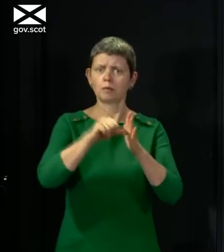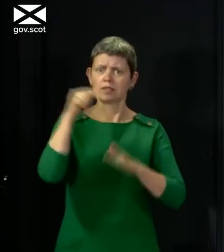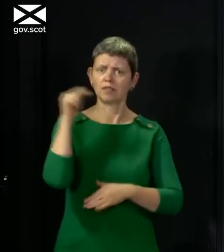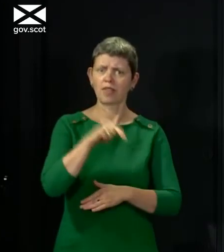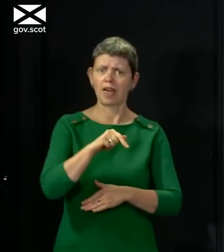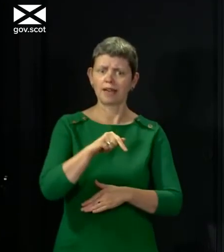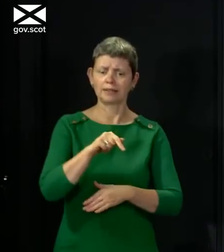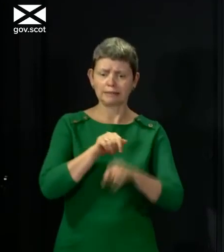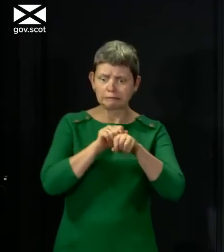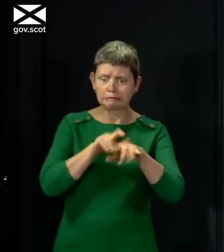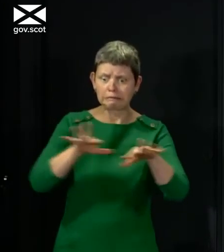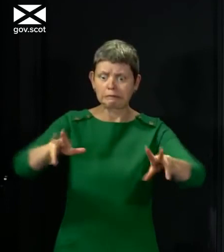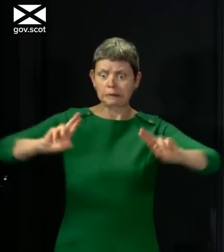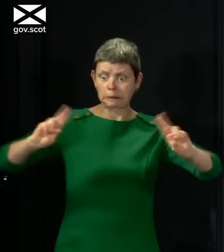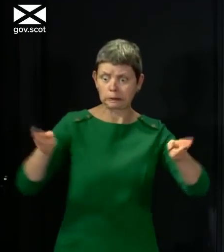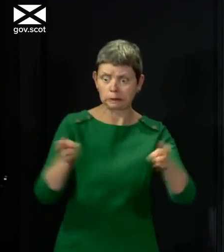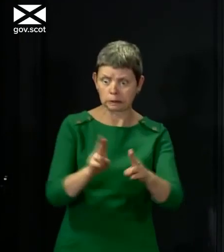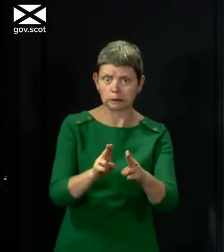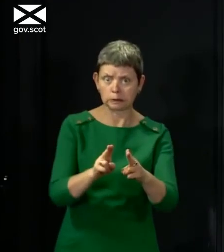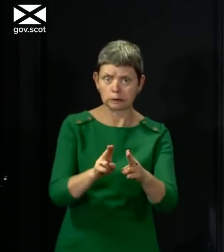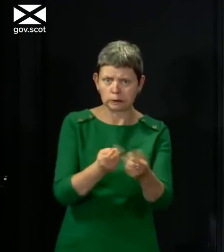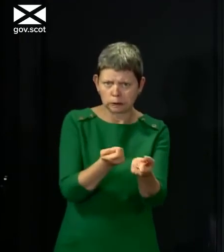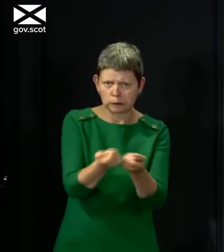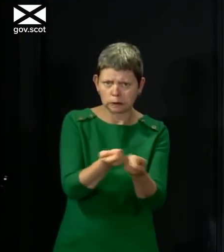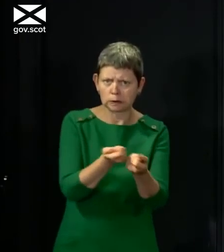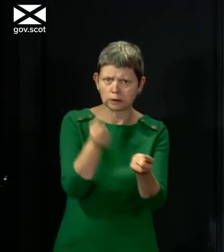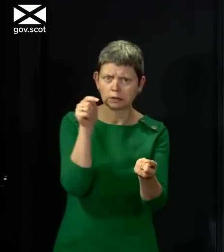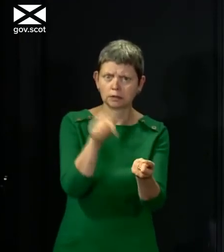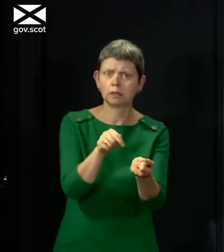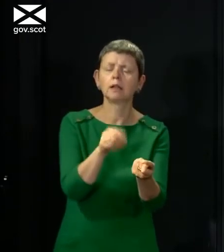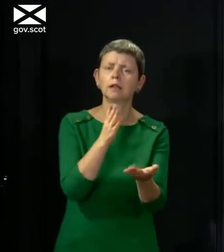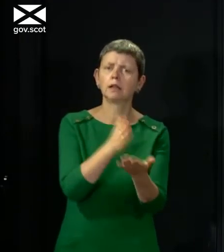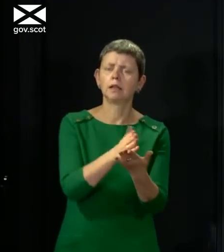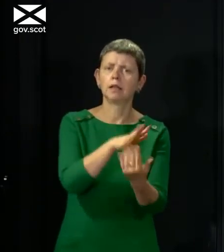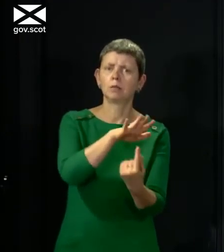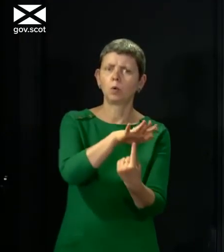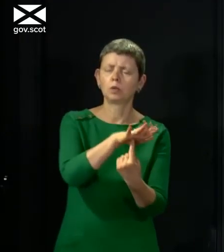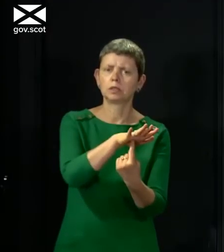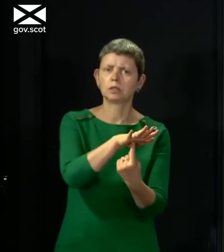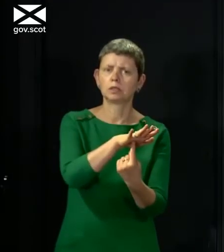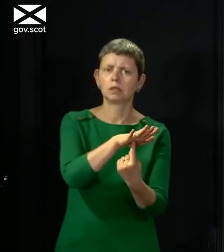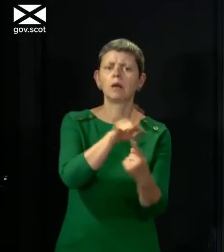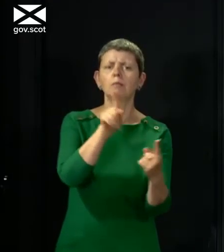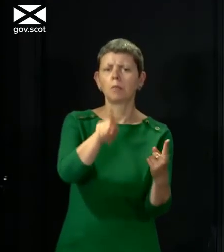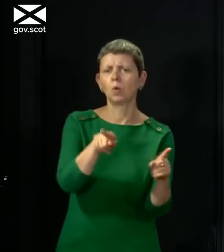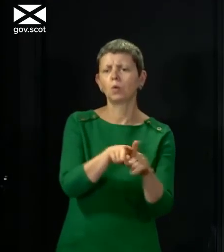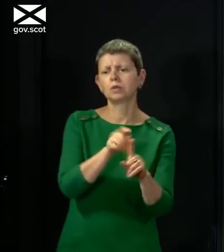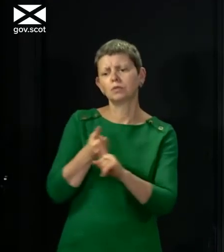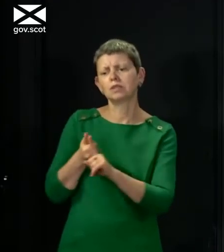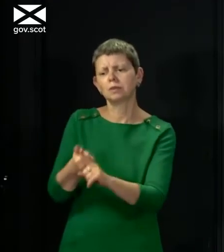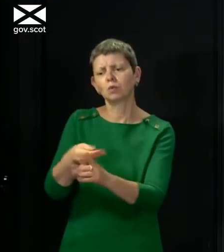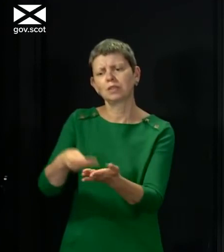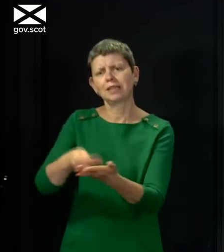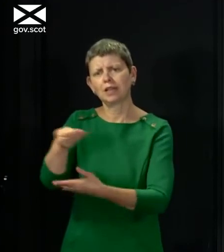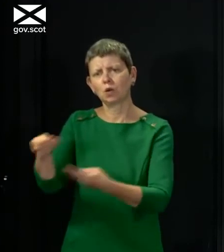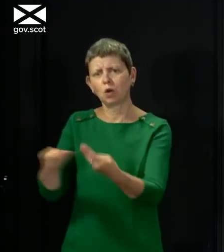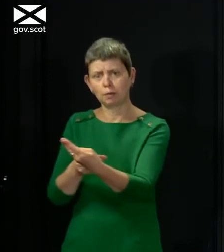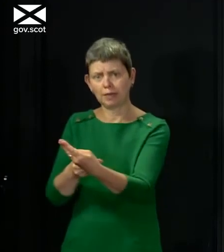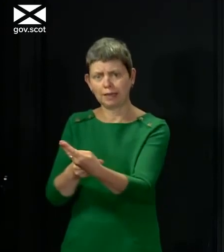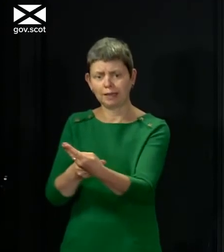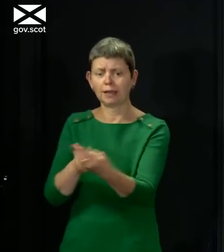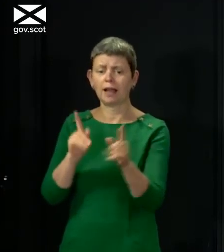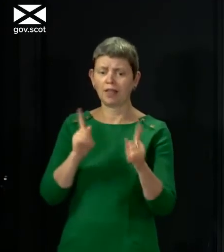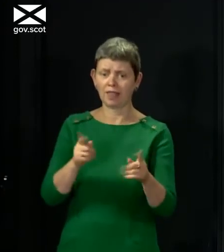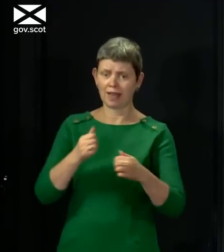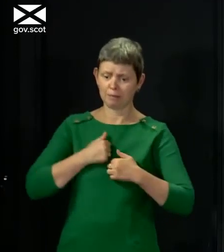and stopping it running out of control again and also doing everything we can to support the economy and for the moment that is going to continue